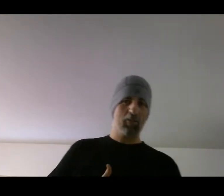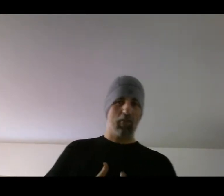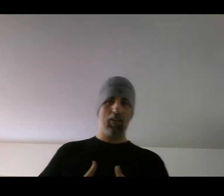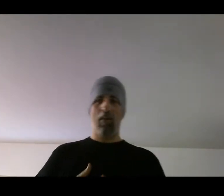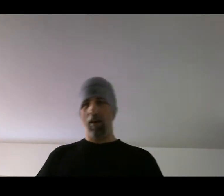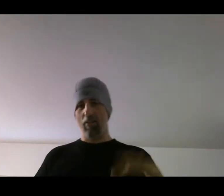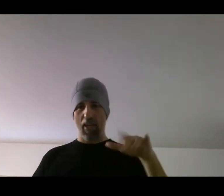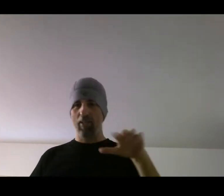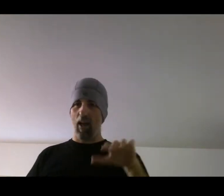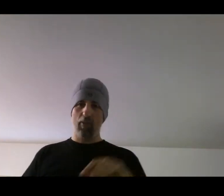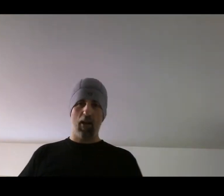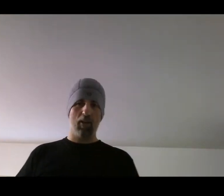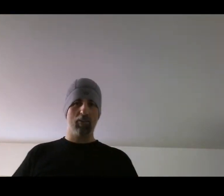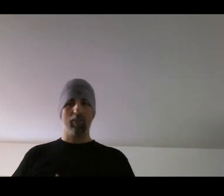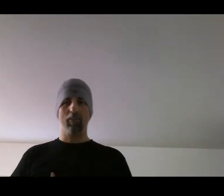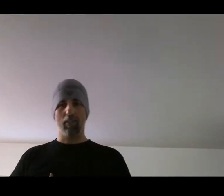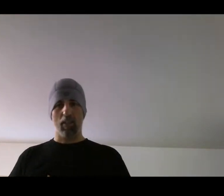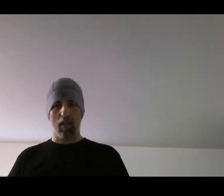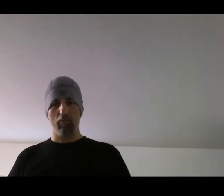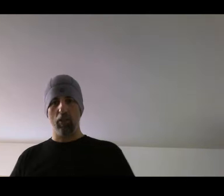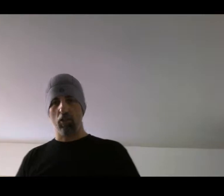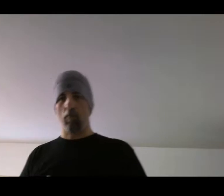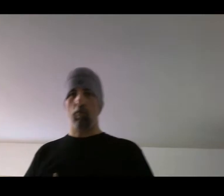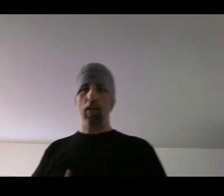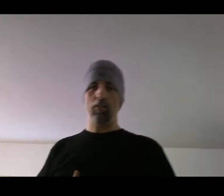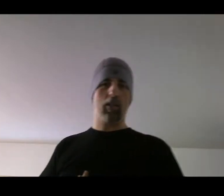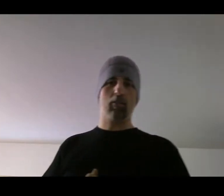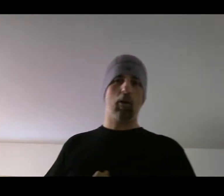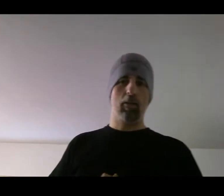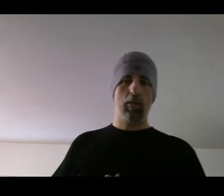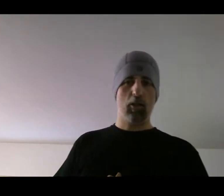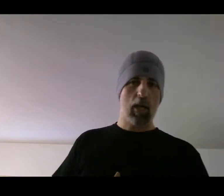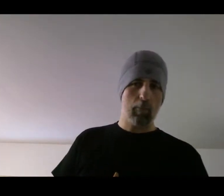fade around eight, nine rounds and they just can't finish off the fight and that's why they're not champions.